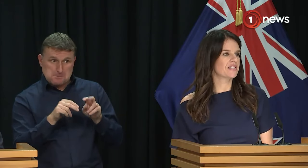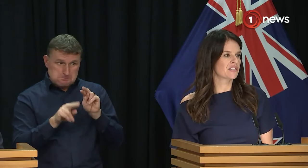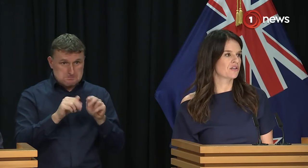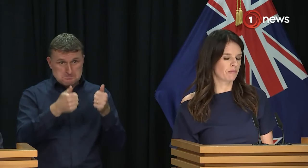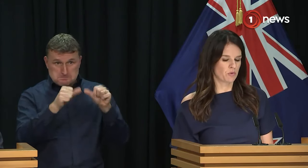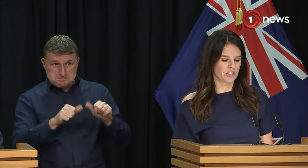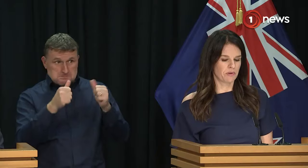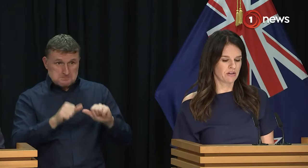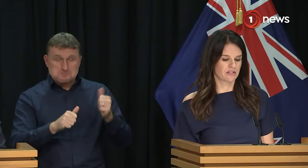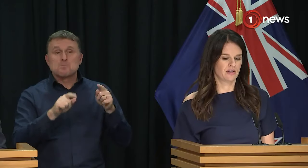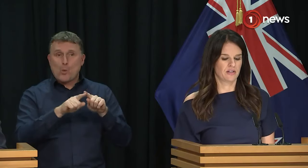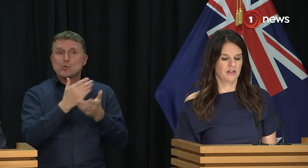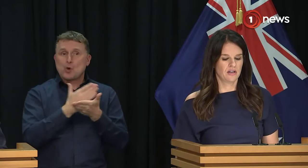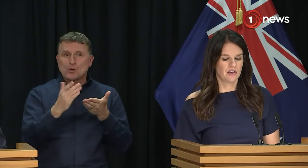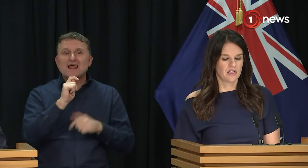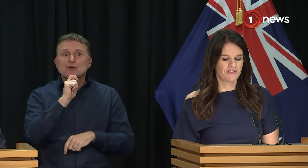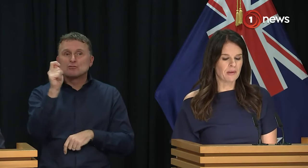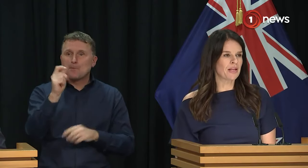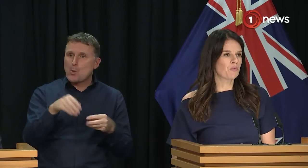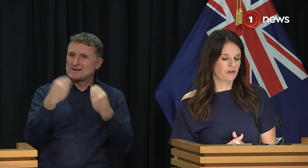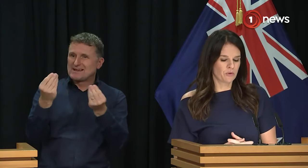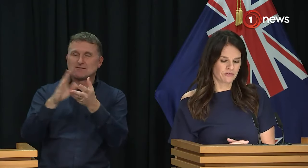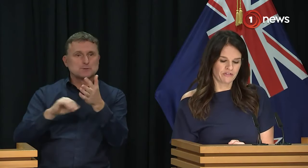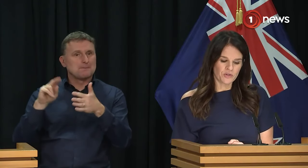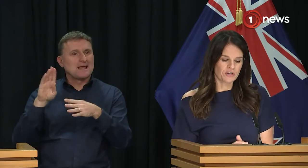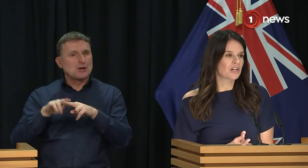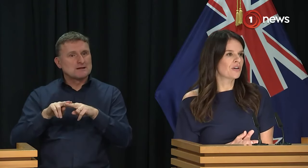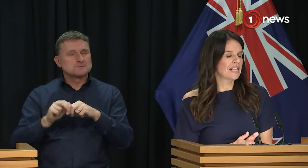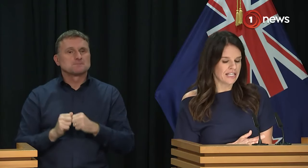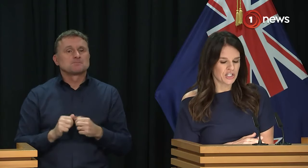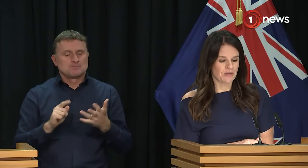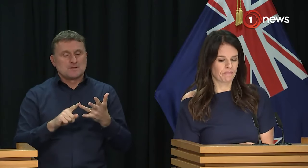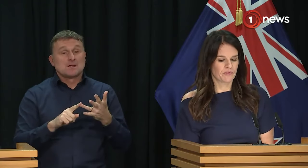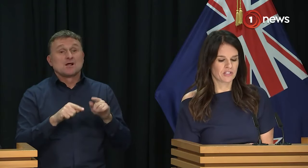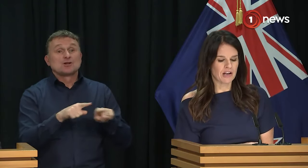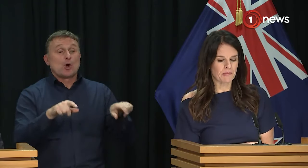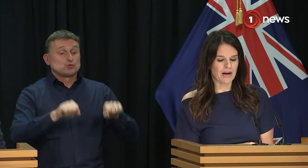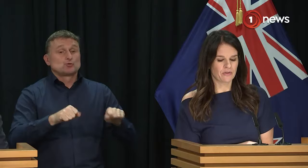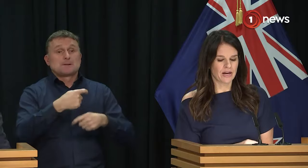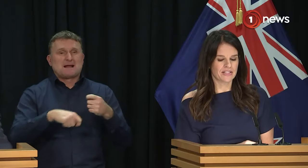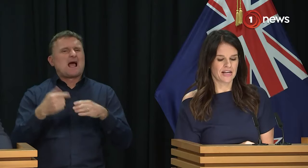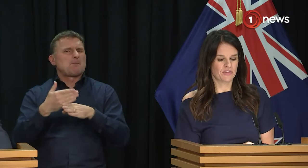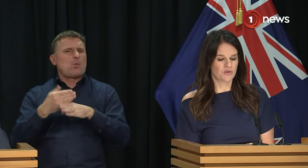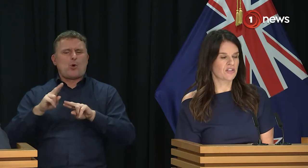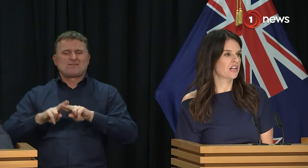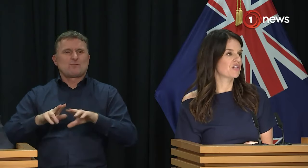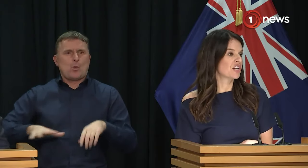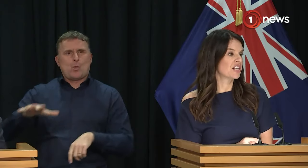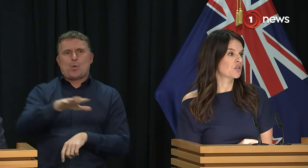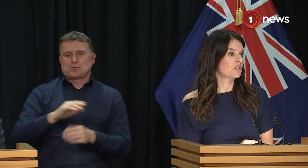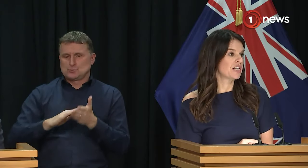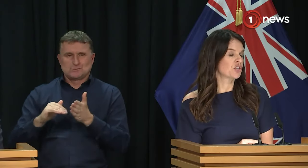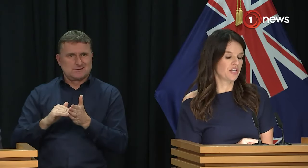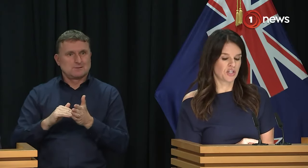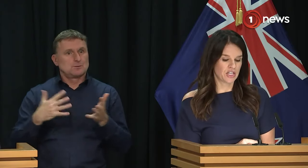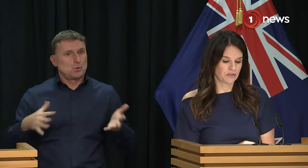clear and consistent reporting to parents, developing the workforce of the future, including leadership, development pathways and the strengthening of